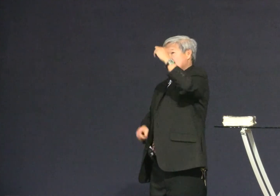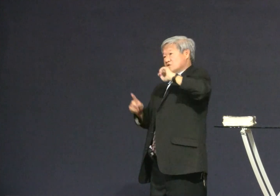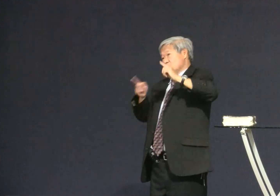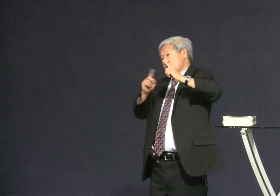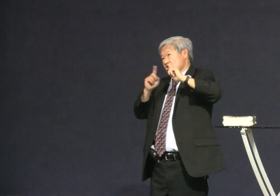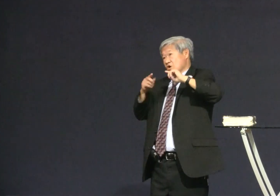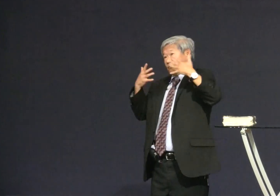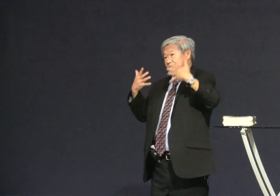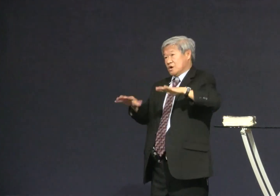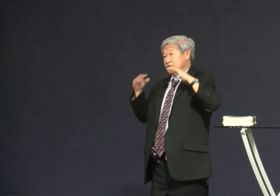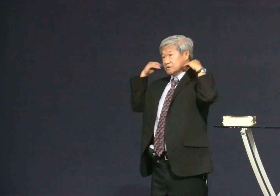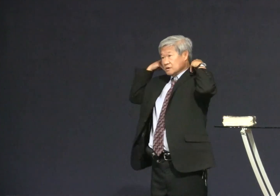out